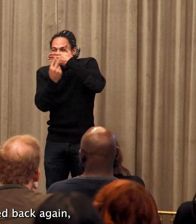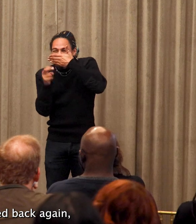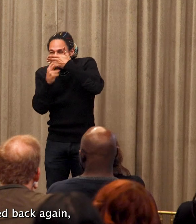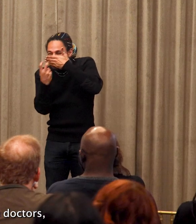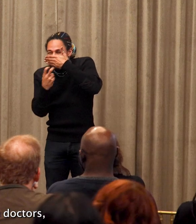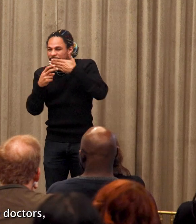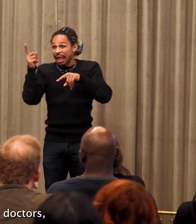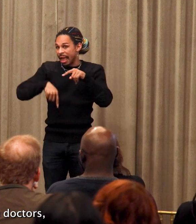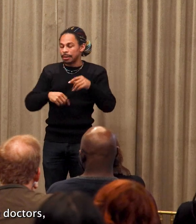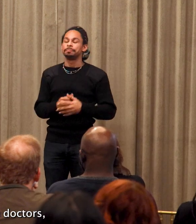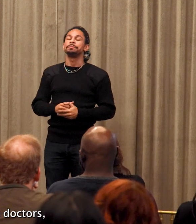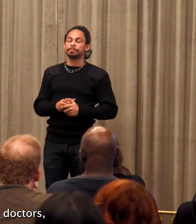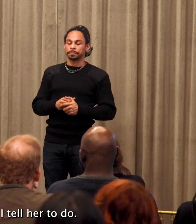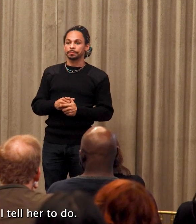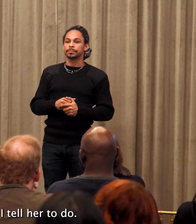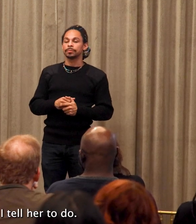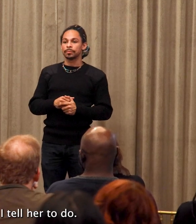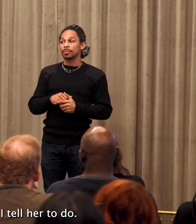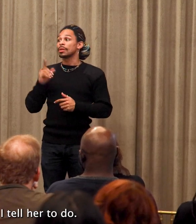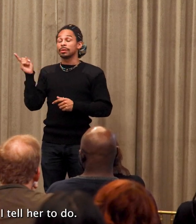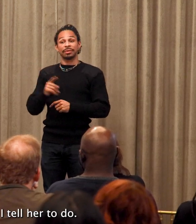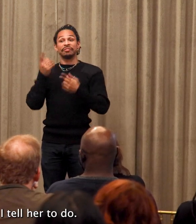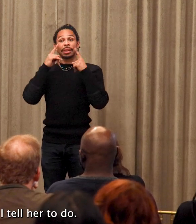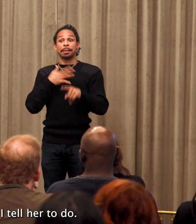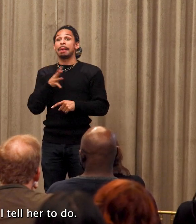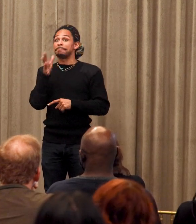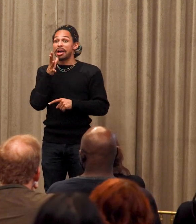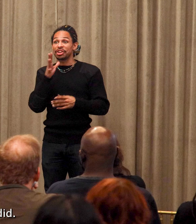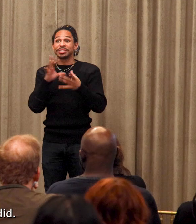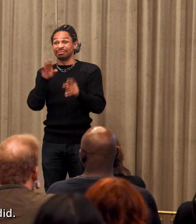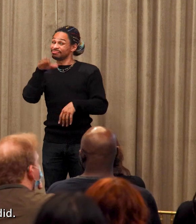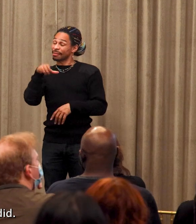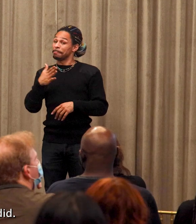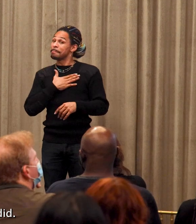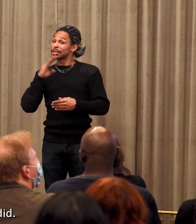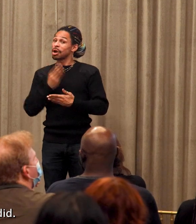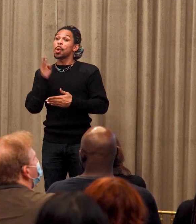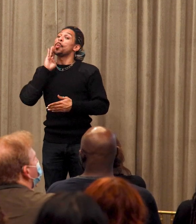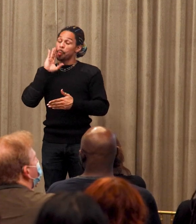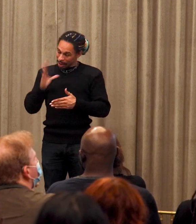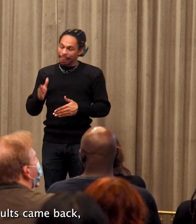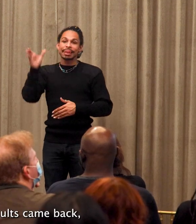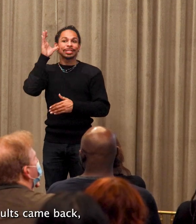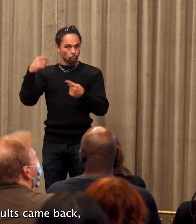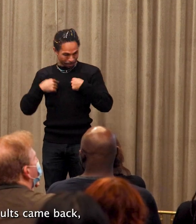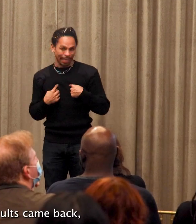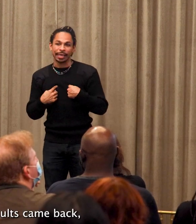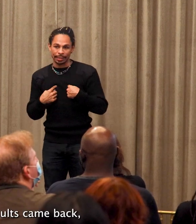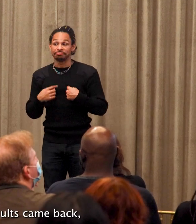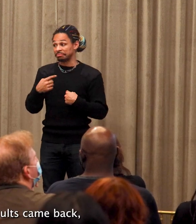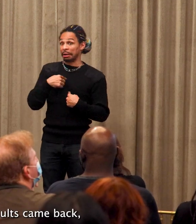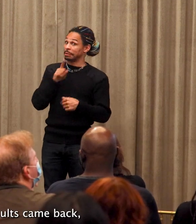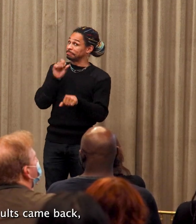back again, assuring the doctors, oh, she'll do what I tell her to do. And I did. When the